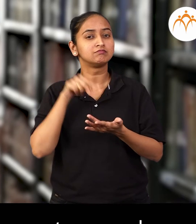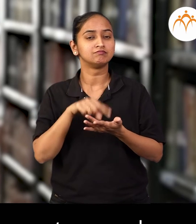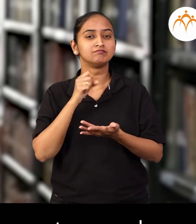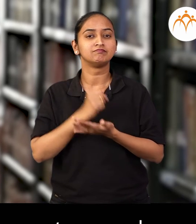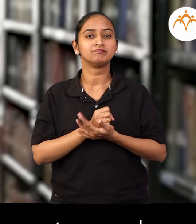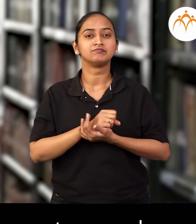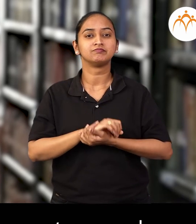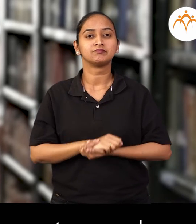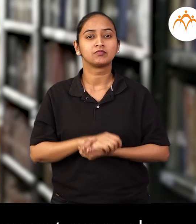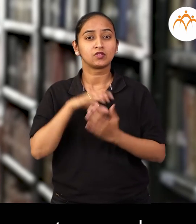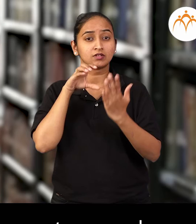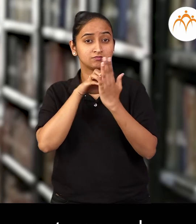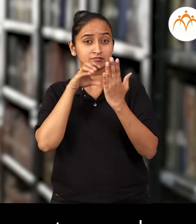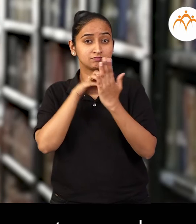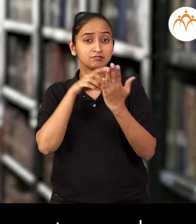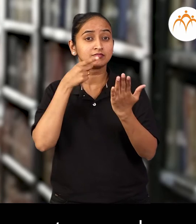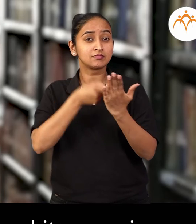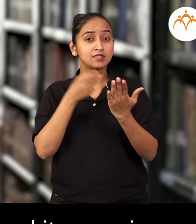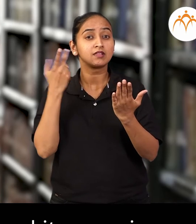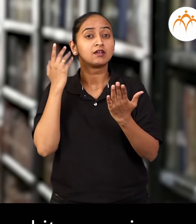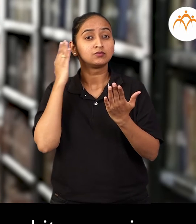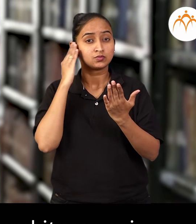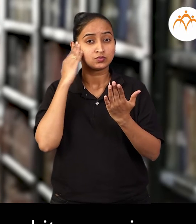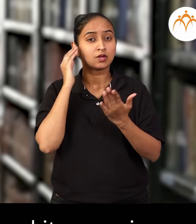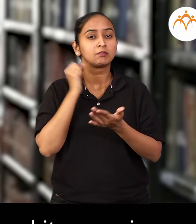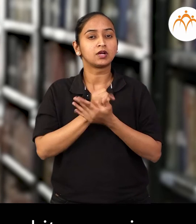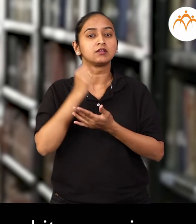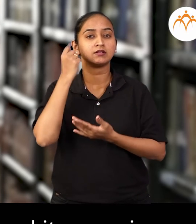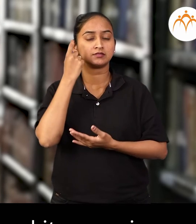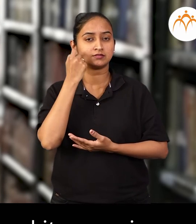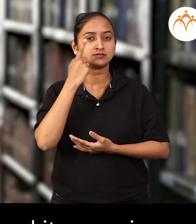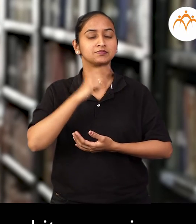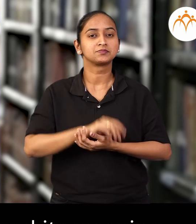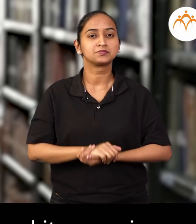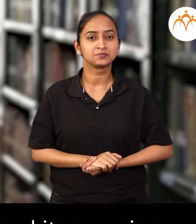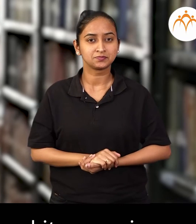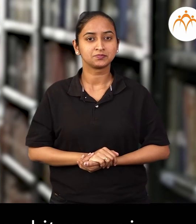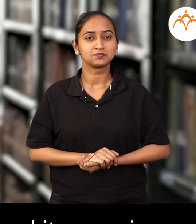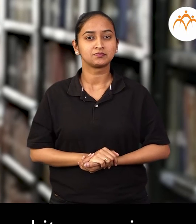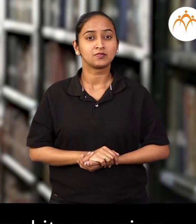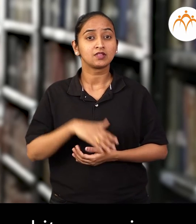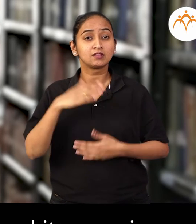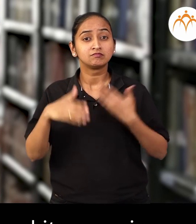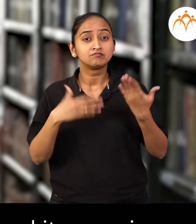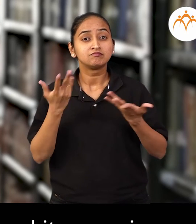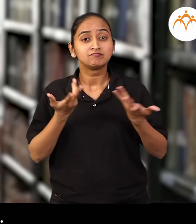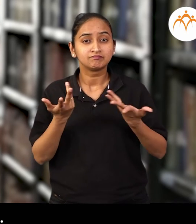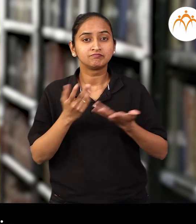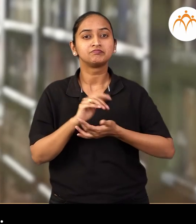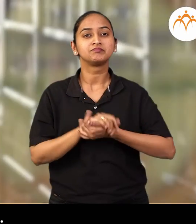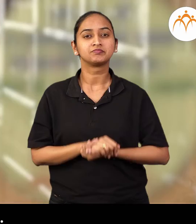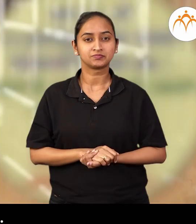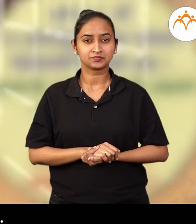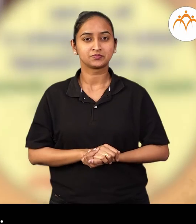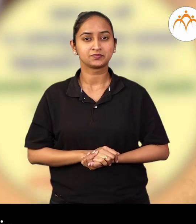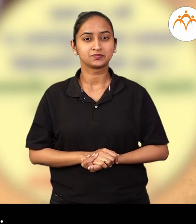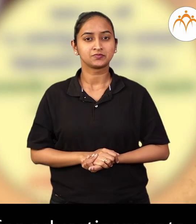properly. You should understand its meaning. For this, keep